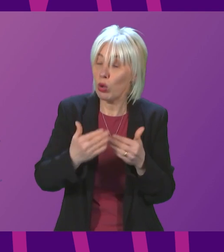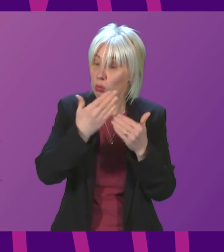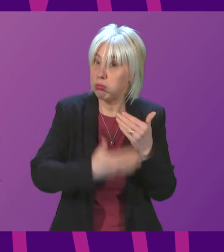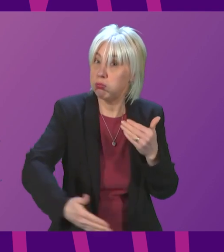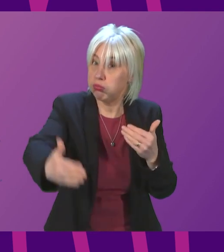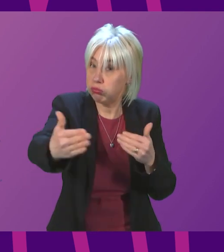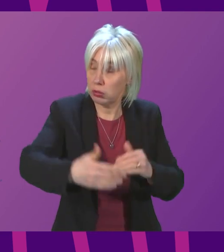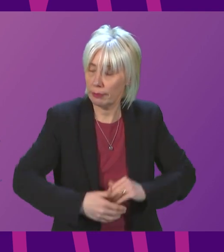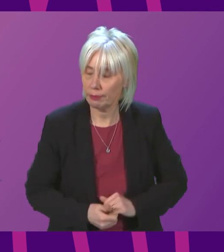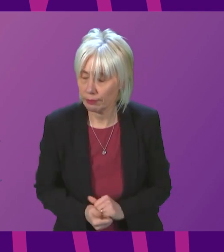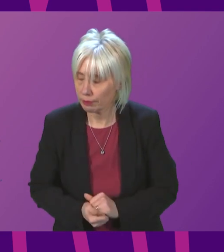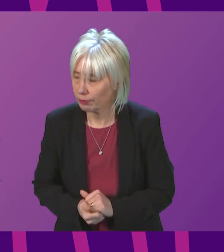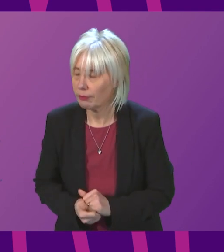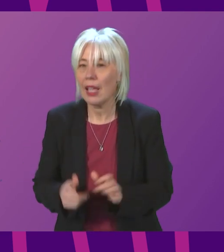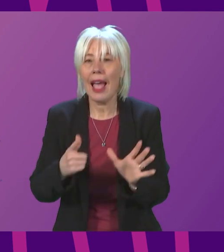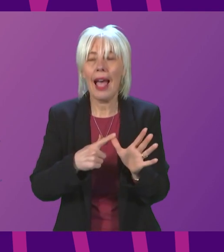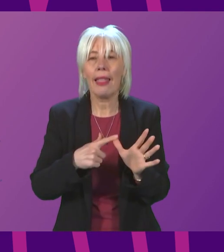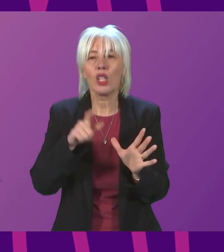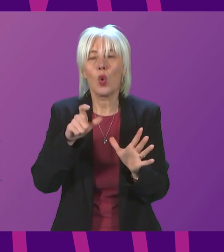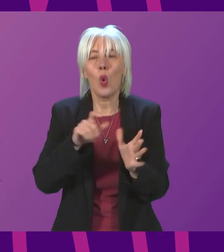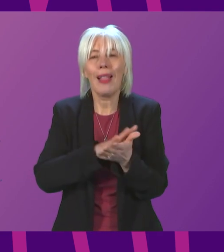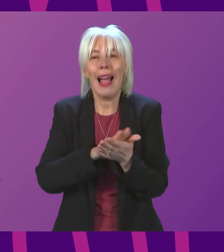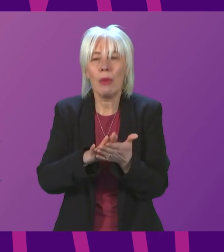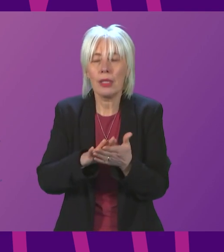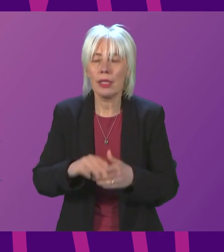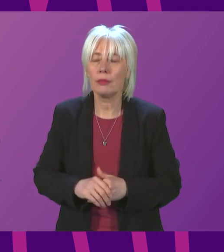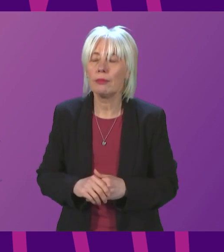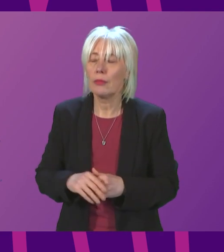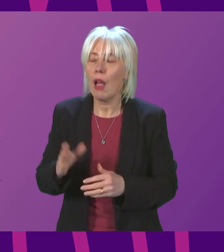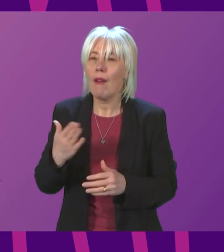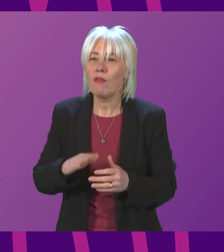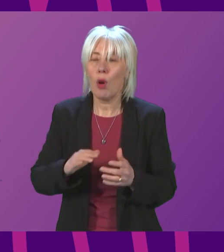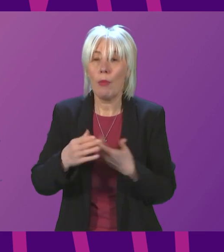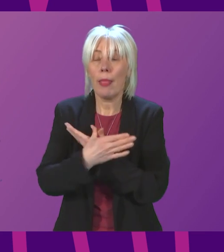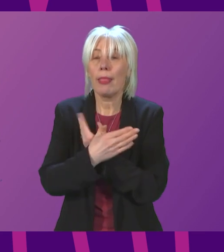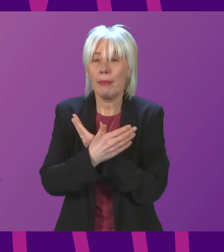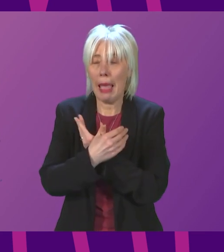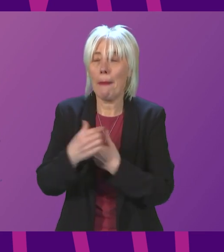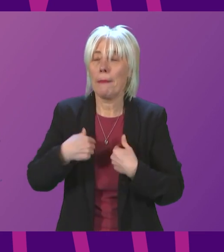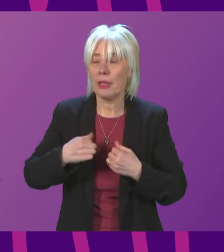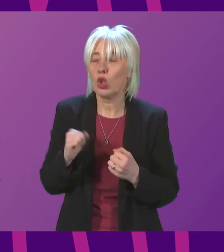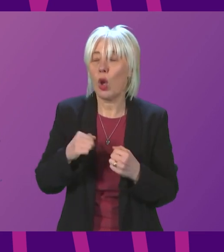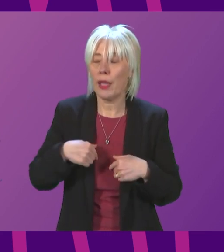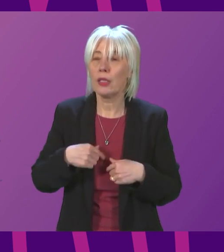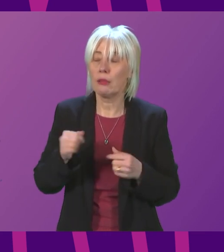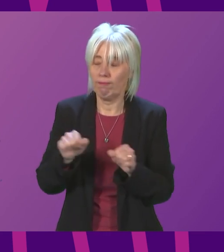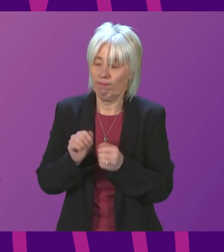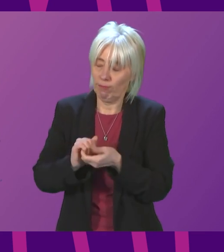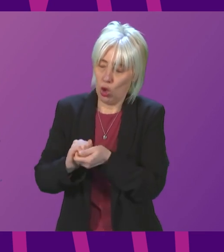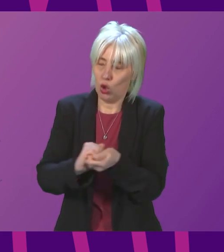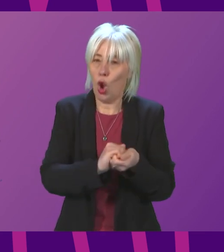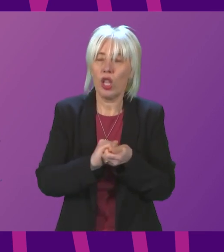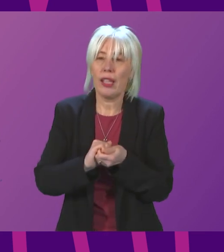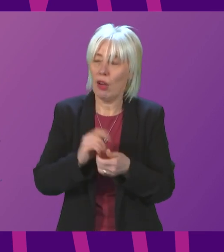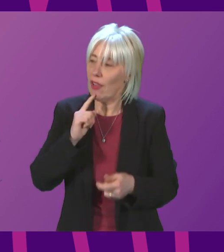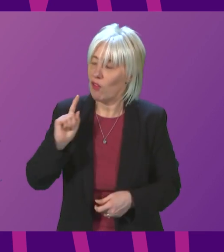Alex Cole-Hamilton. Thank you very much, Presiding Officer. Can I, on behalf of the Scottish Liberal Democrats, echo the support and solidarity expressed